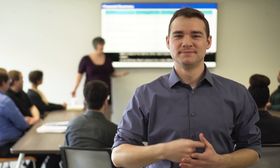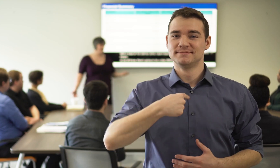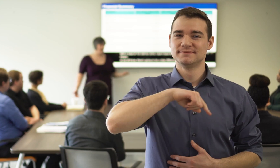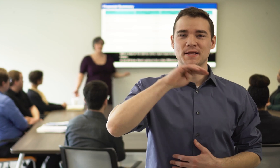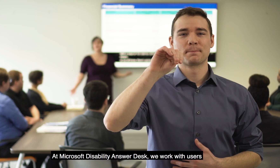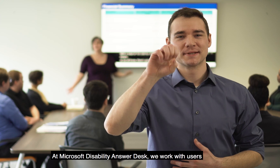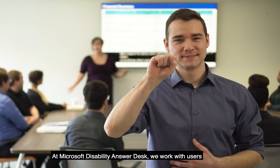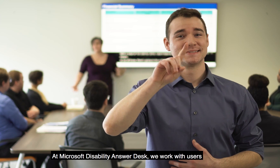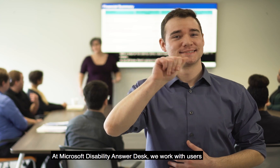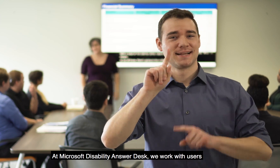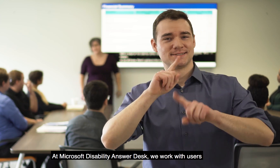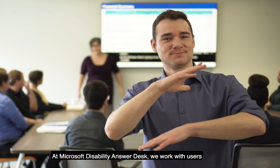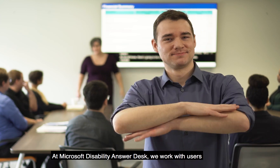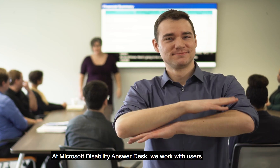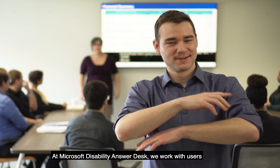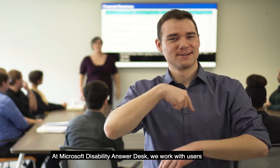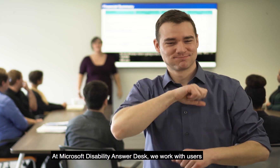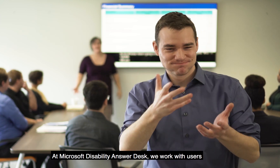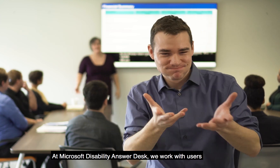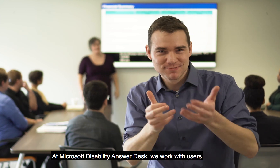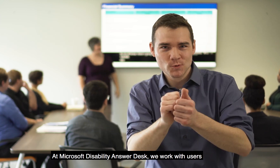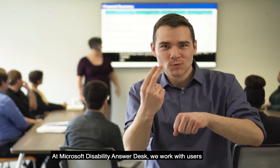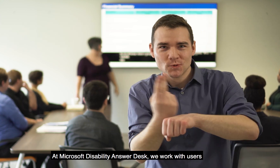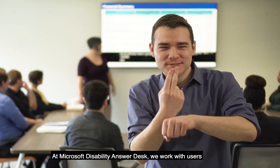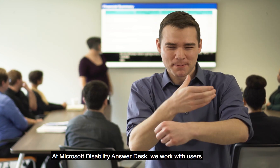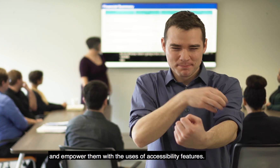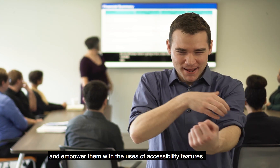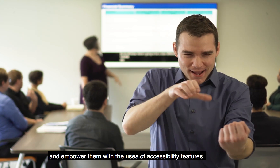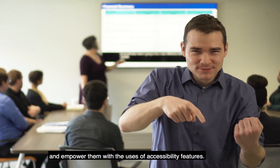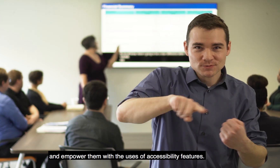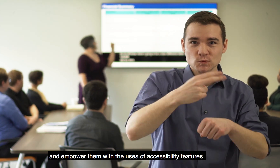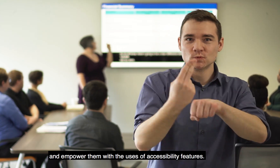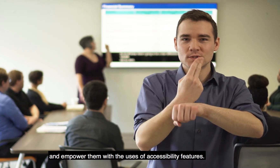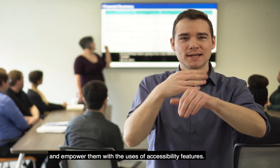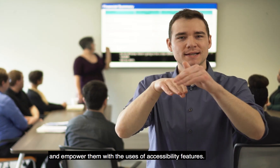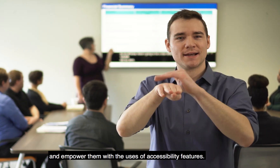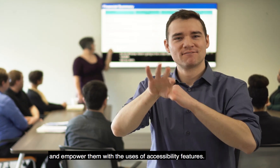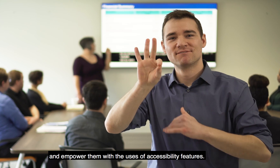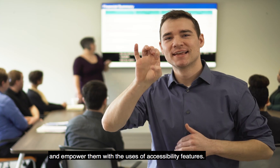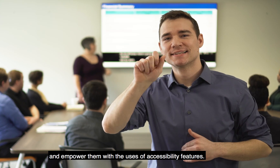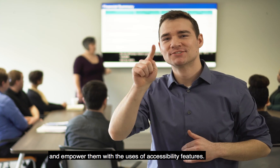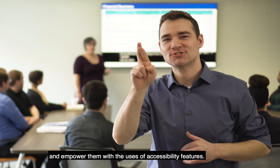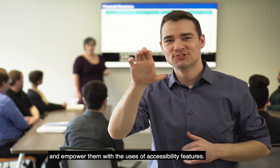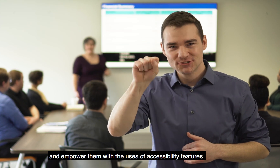At Microsoft Disability Answer Desk, we work with users and empower them with the use of accessibility features.